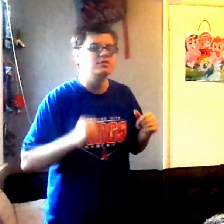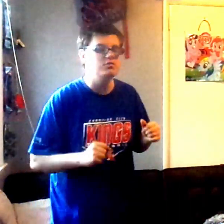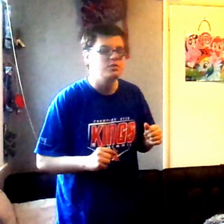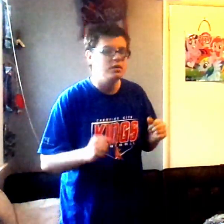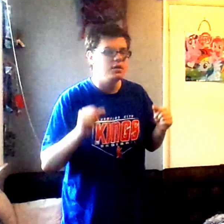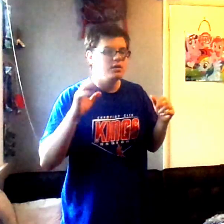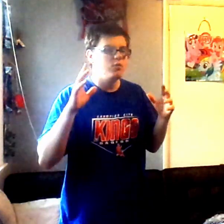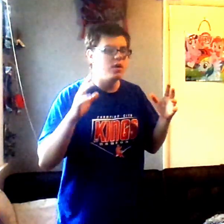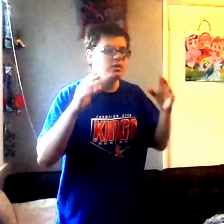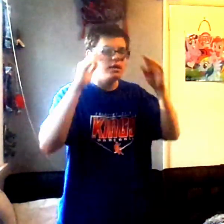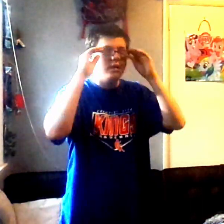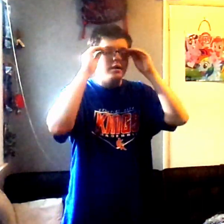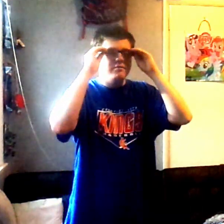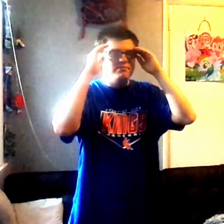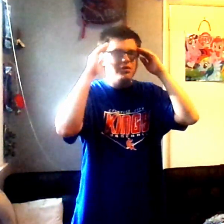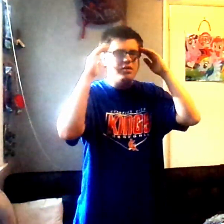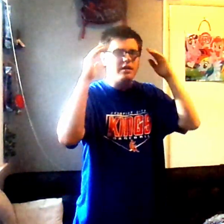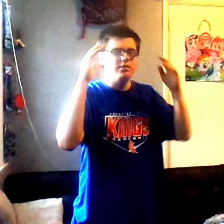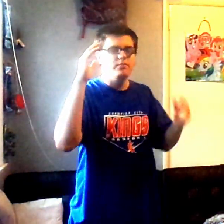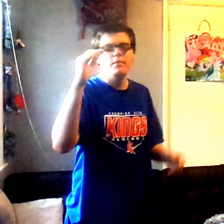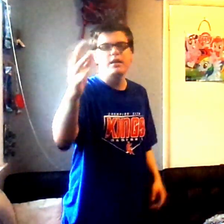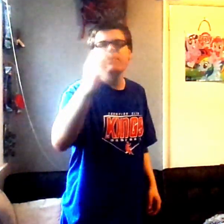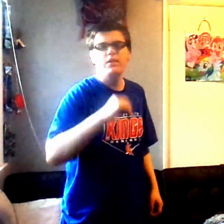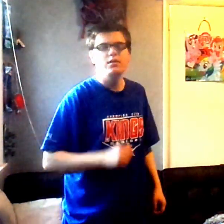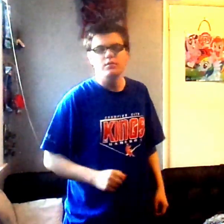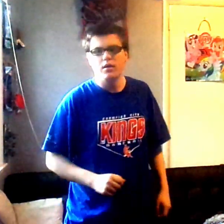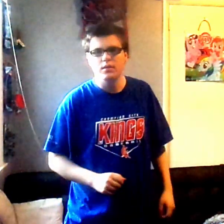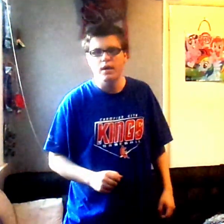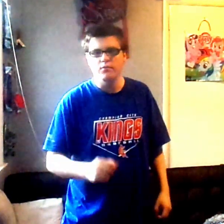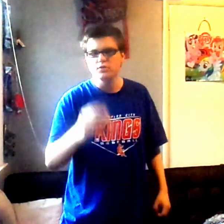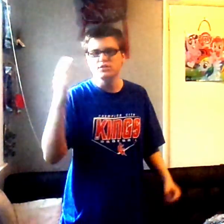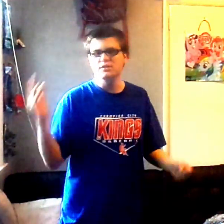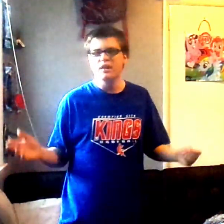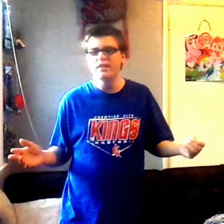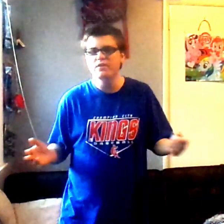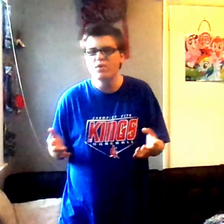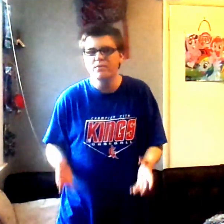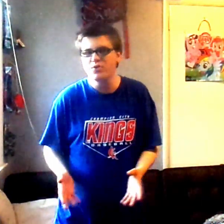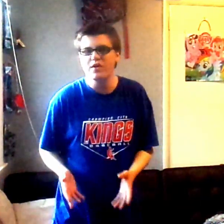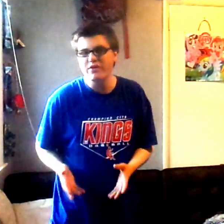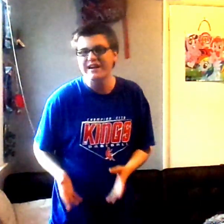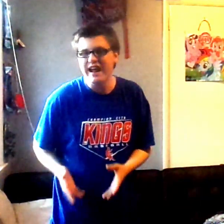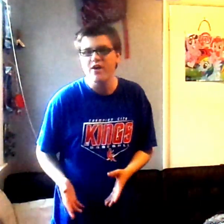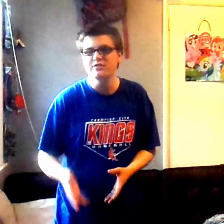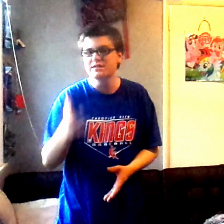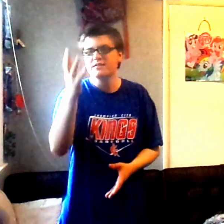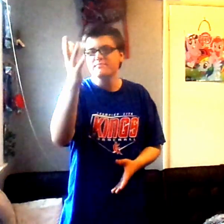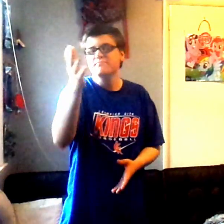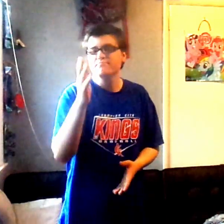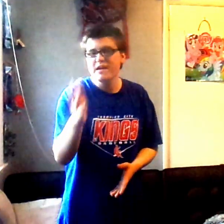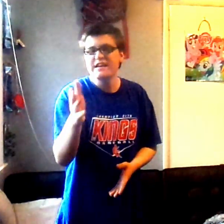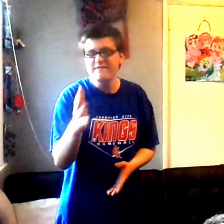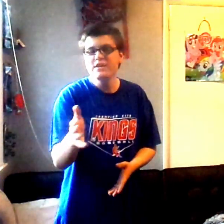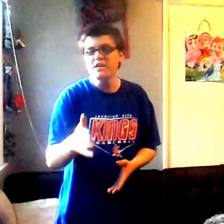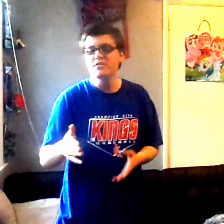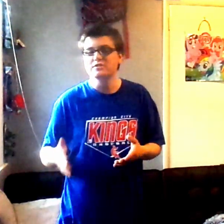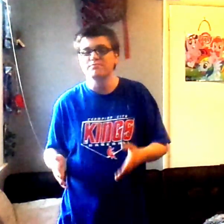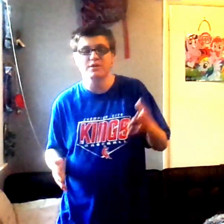one that put, like, making videos online, which is a lot like what I'm doing right now, is making videos put